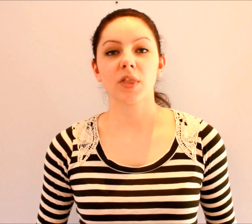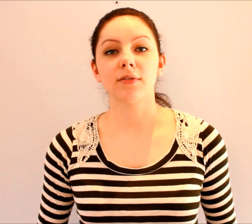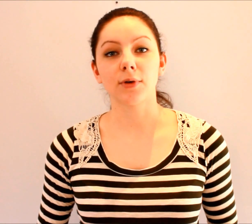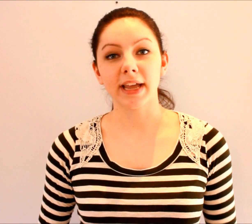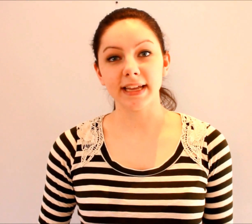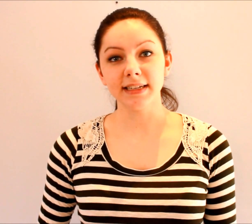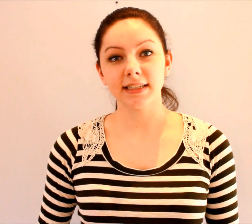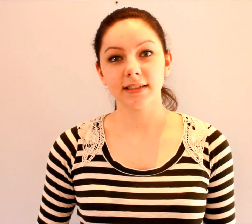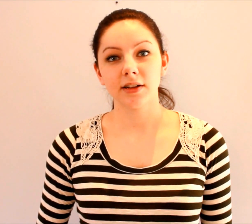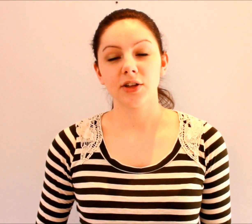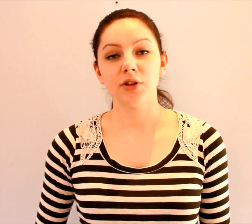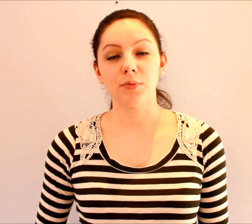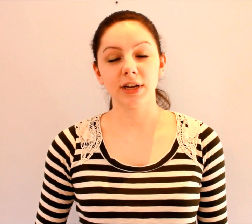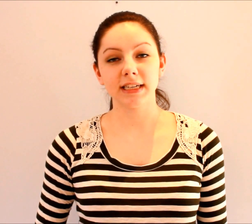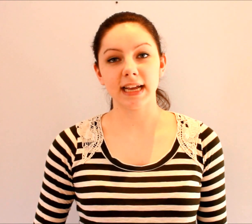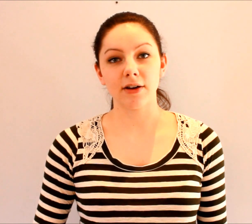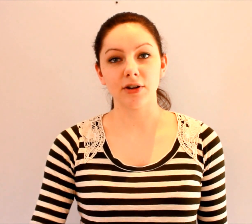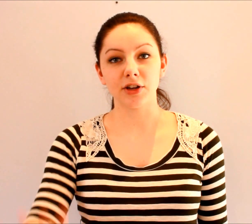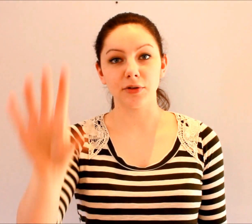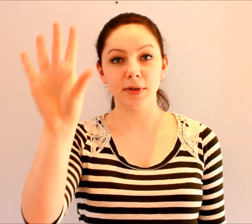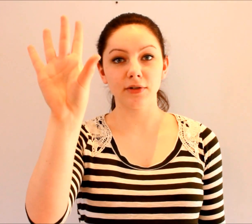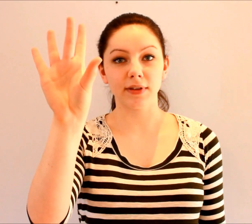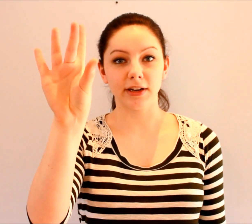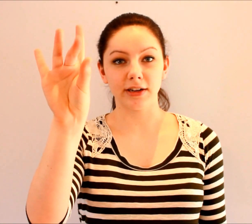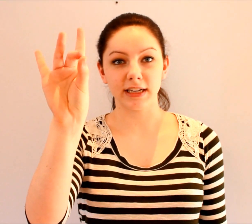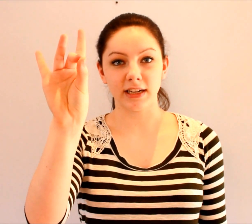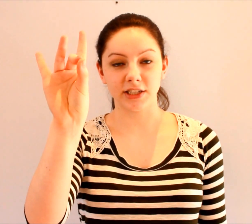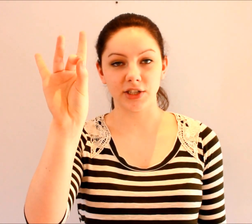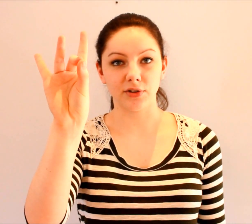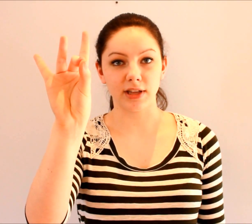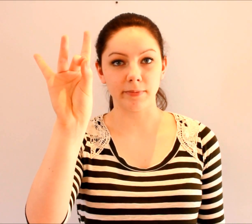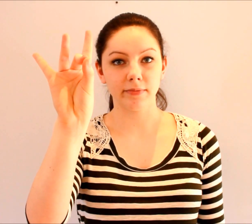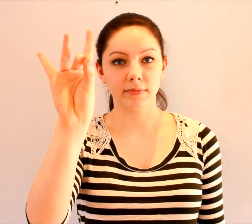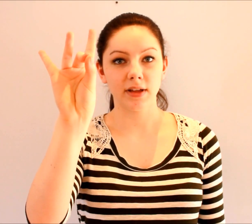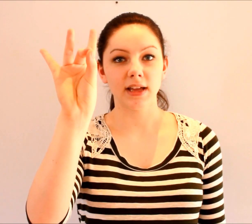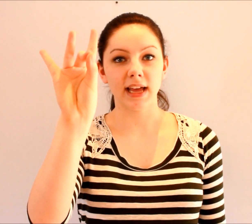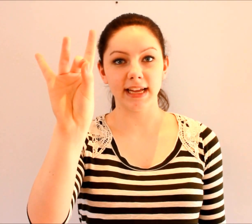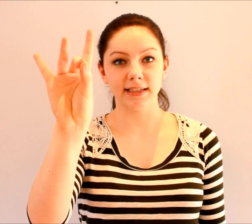For eight, you bring down your middle finger and touch it to your thumb. Eight.